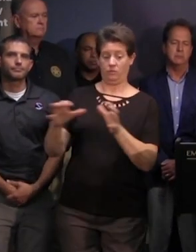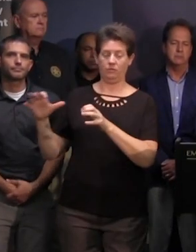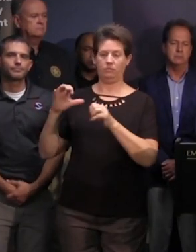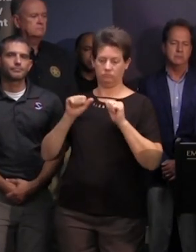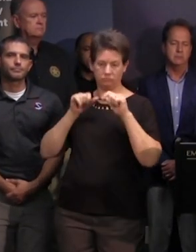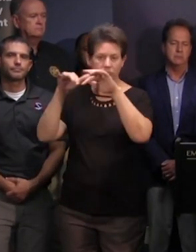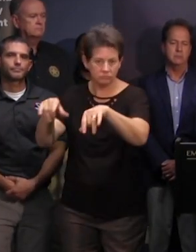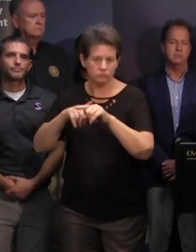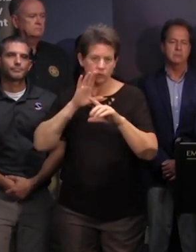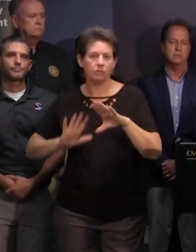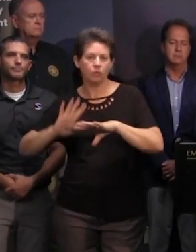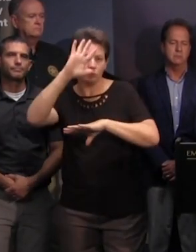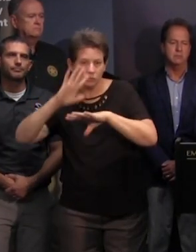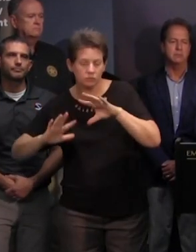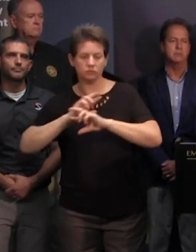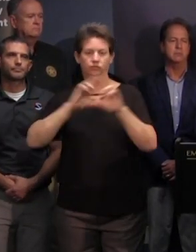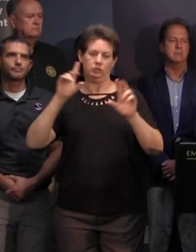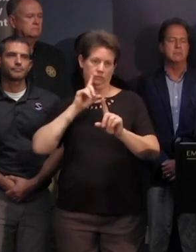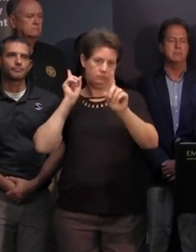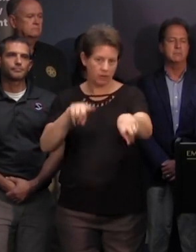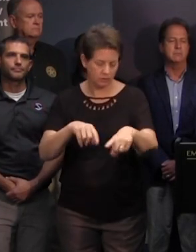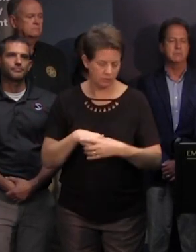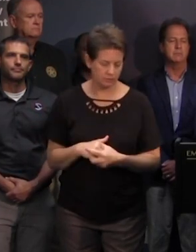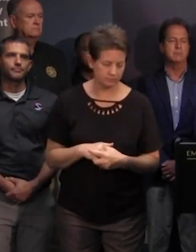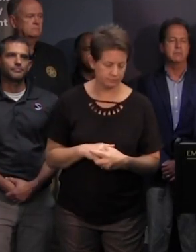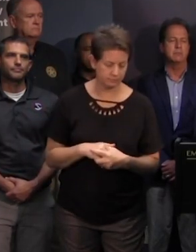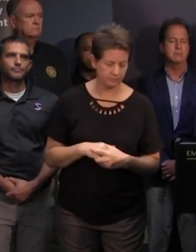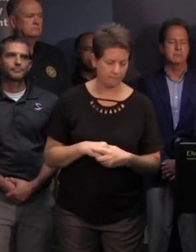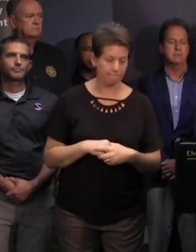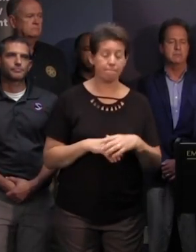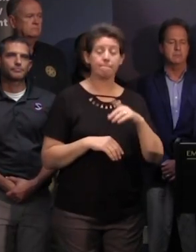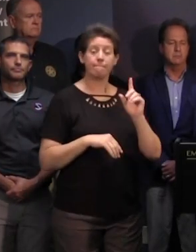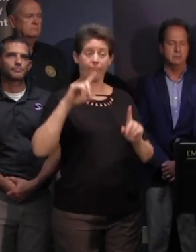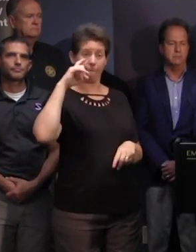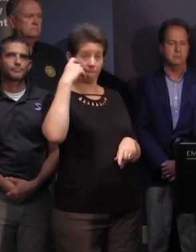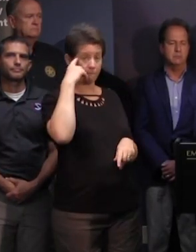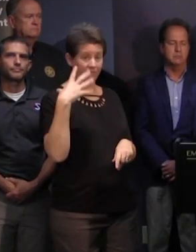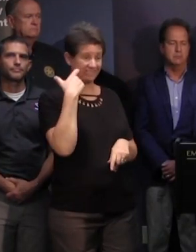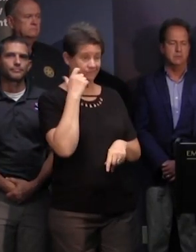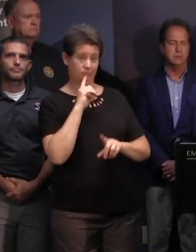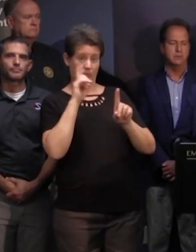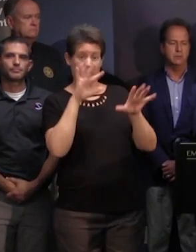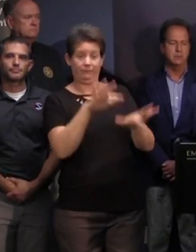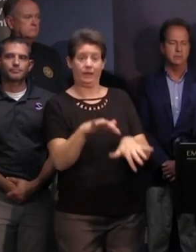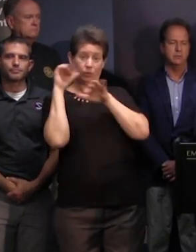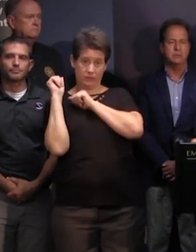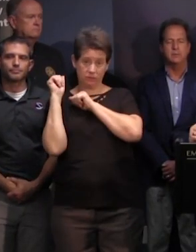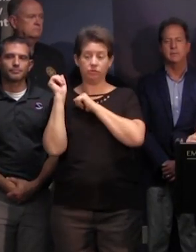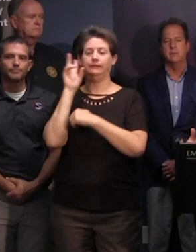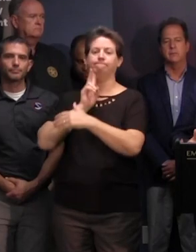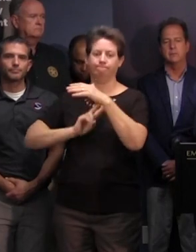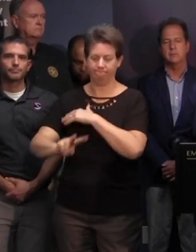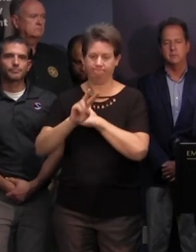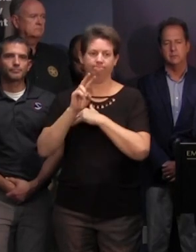the coastal area in order to be able to respond to this event in support of the governor's evacuation order and anticipation of